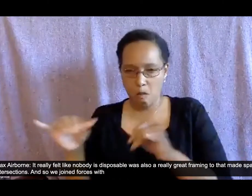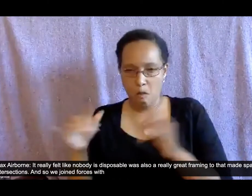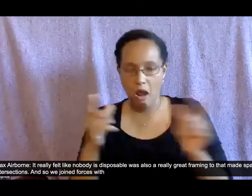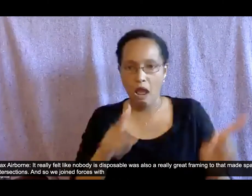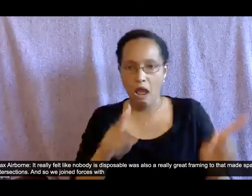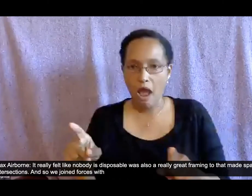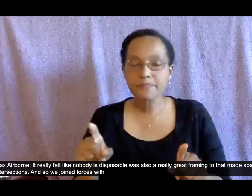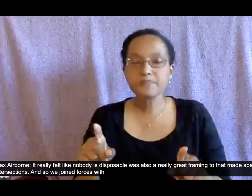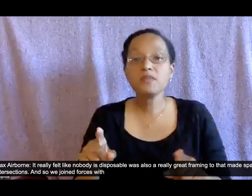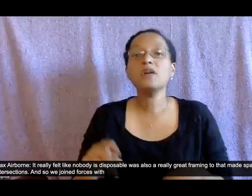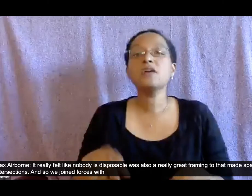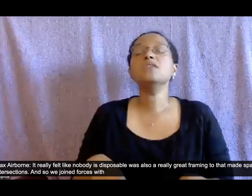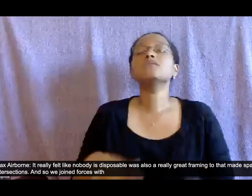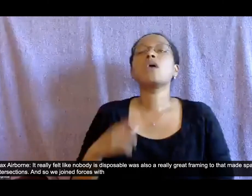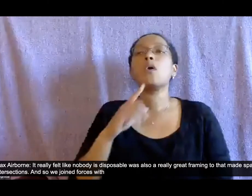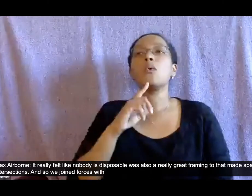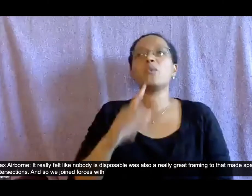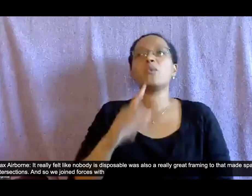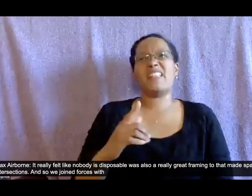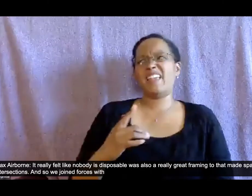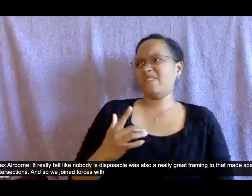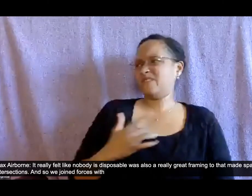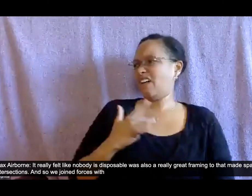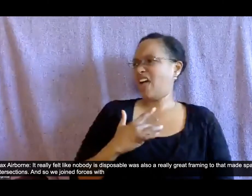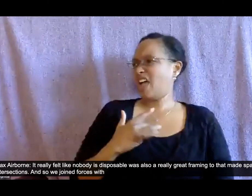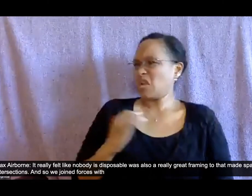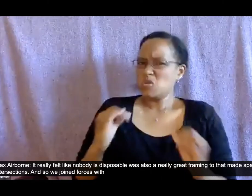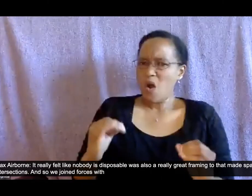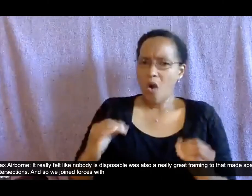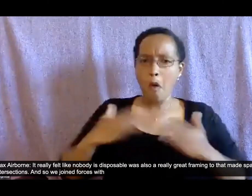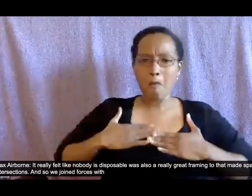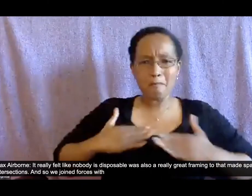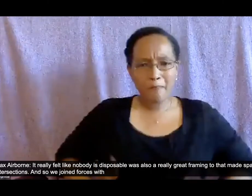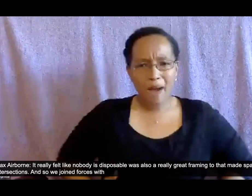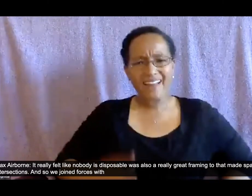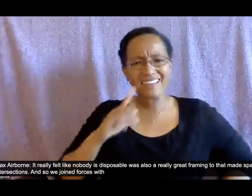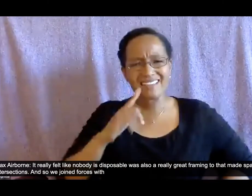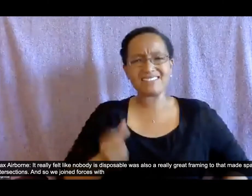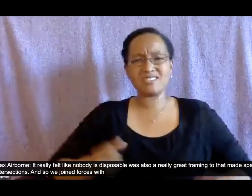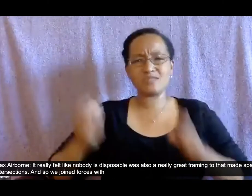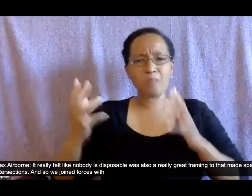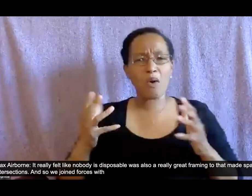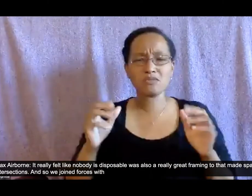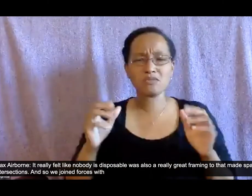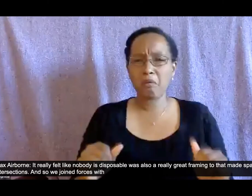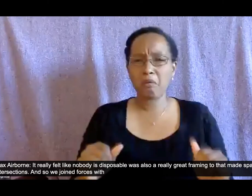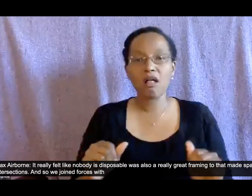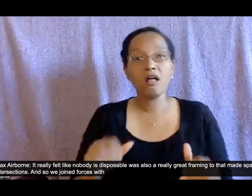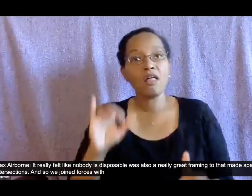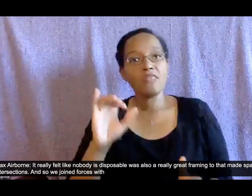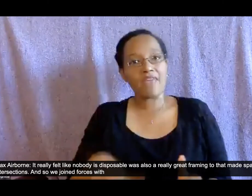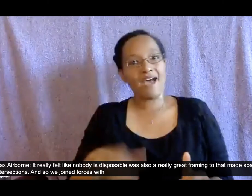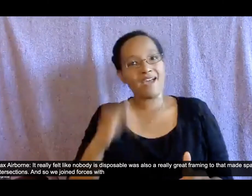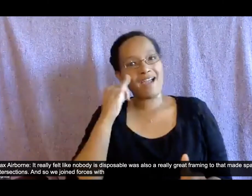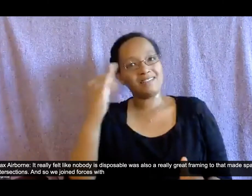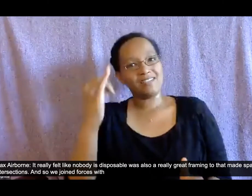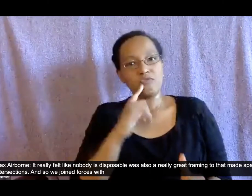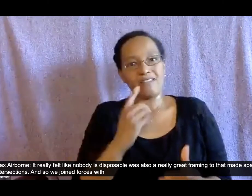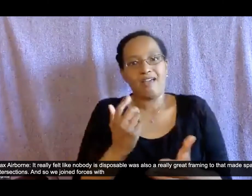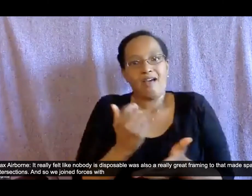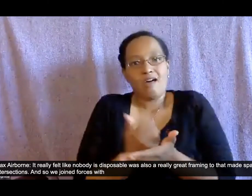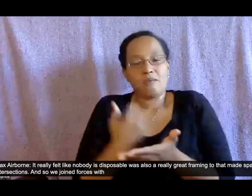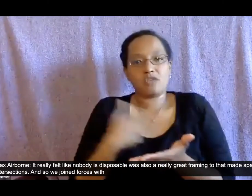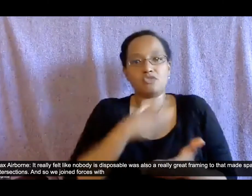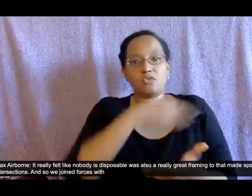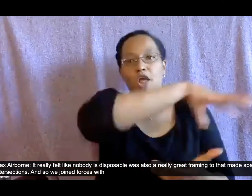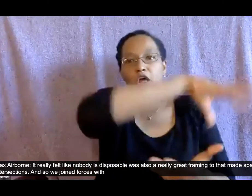it really felt like nobody's disposable was also a really great framing to that made space for those intersections and so